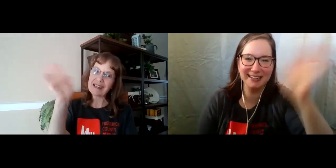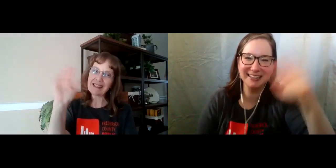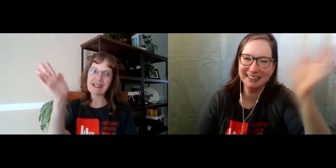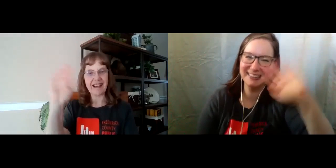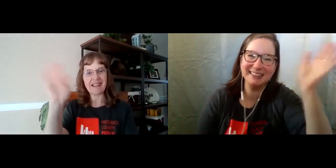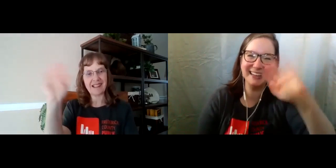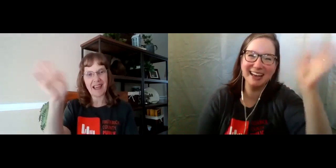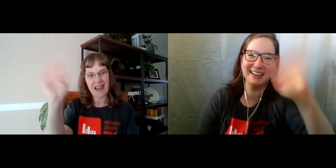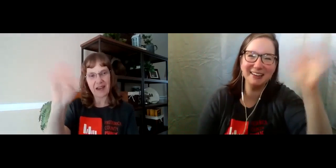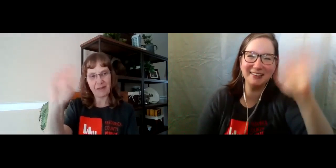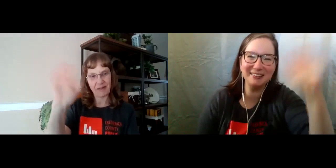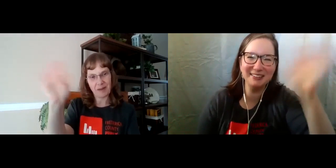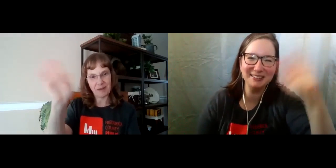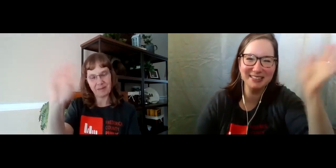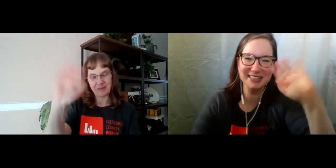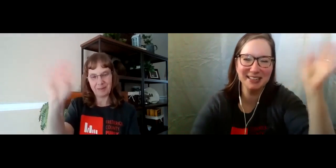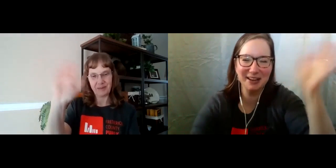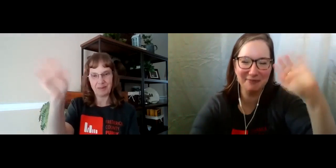Stay safe. you. Stay safe. Bye.